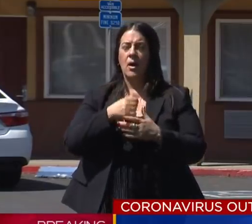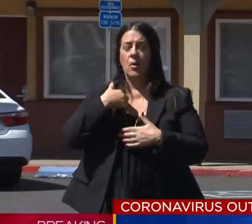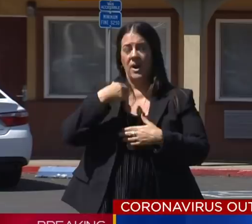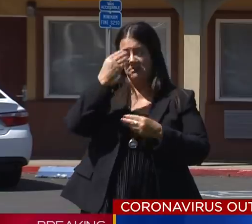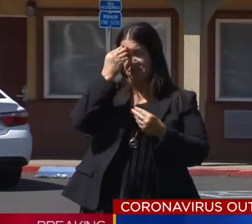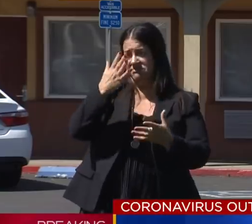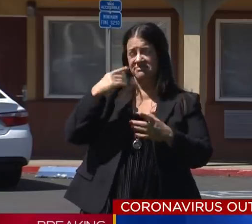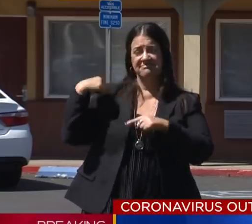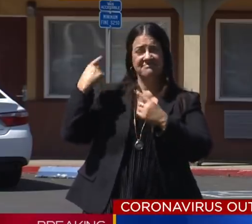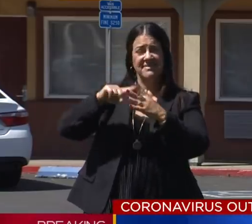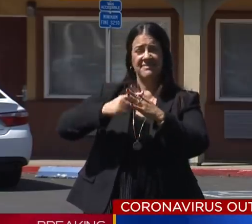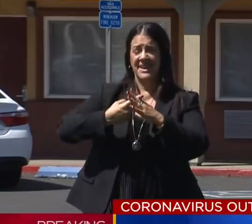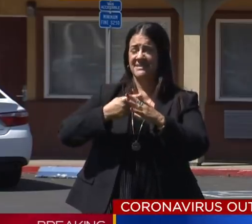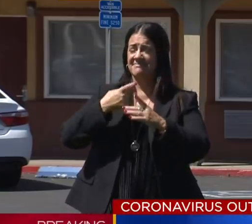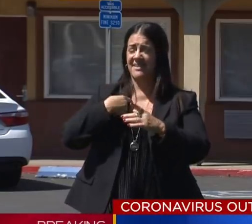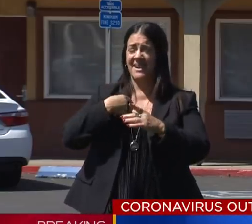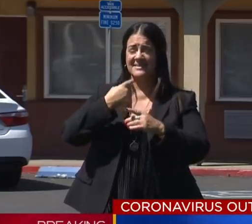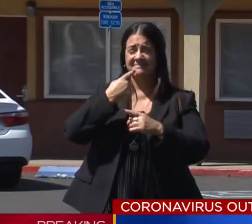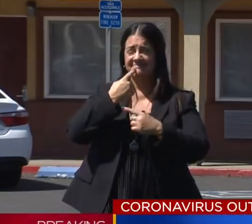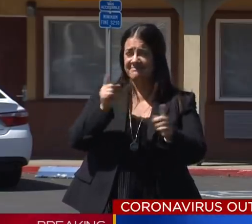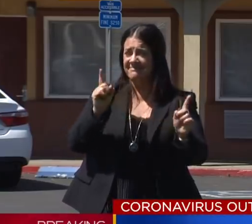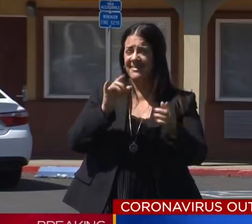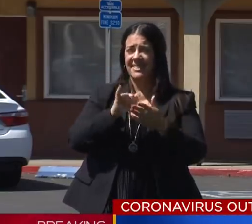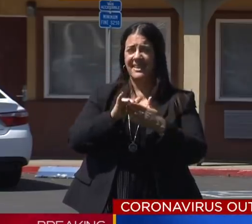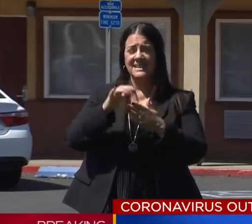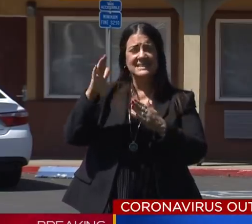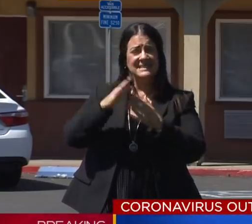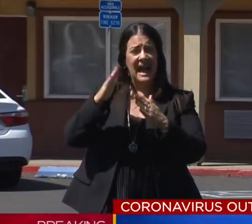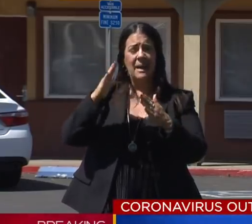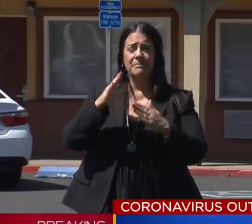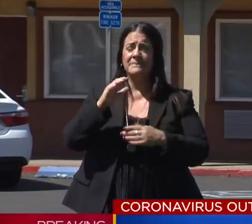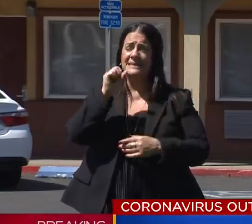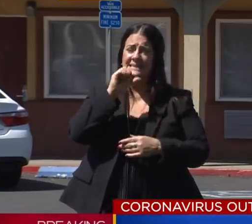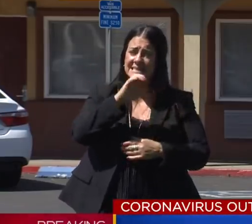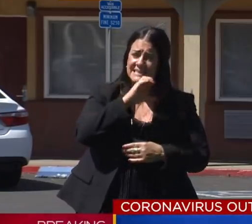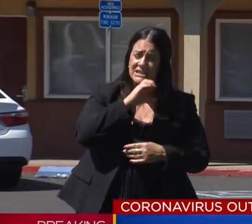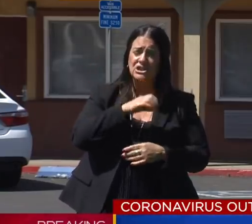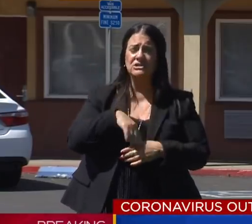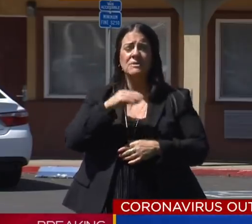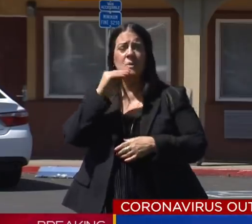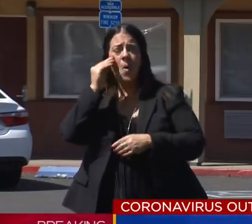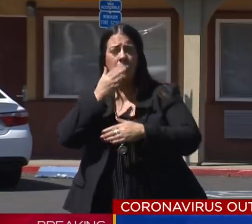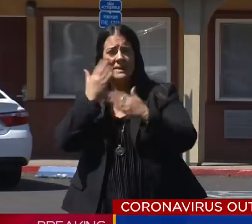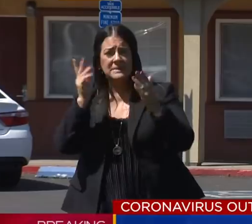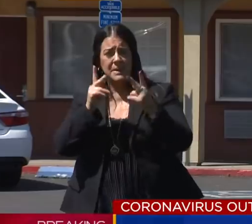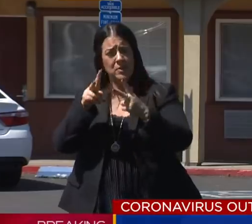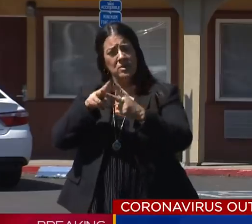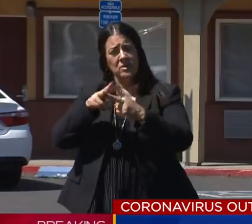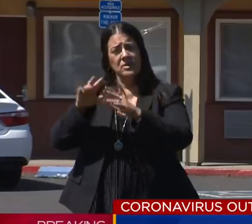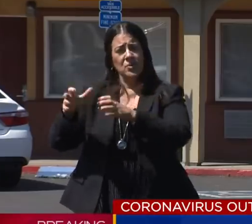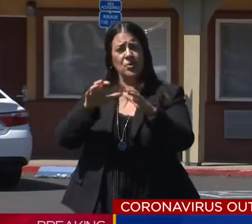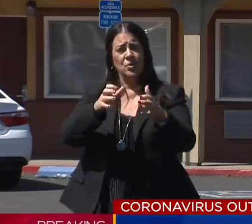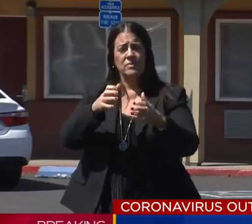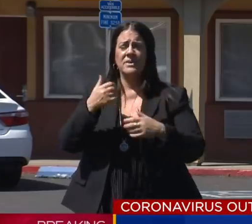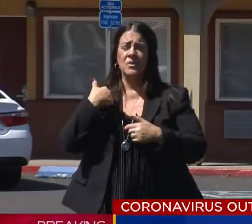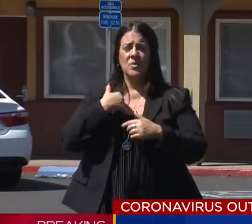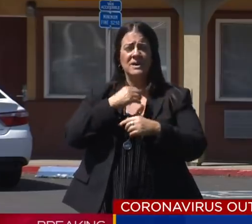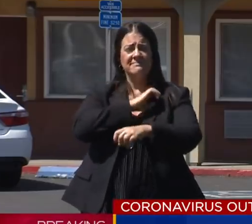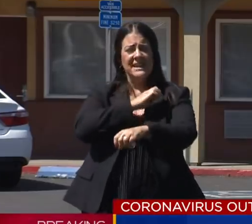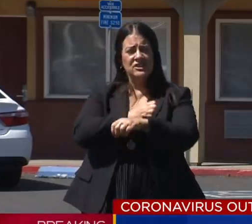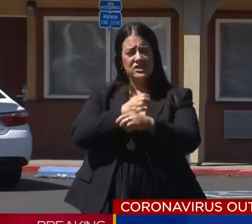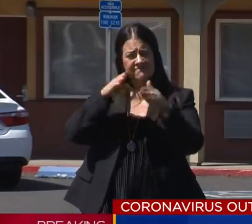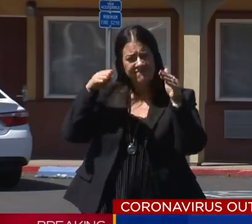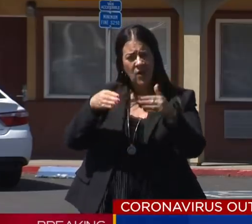that homelessness and our seniors, those were our top priorities. They remain so. And that's where so much of our energy and focus